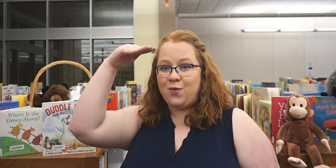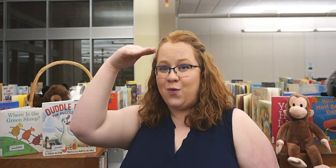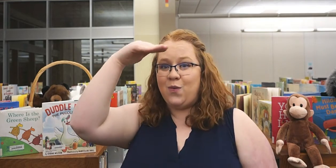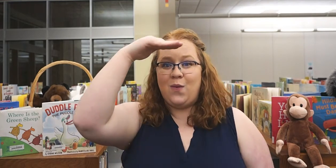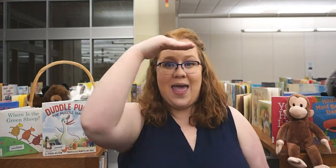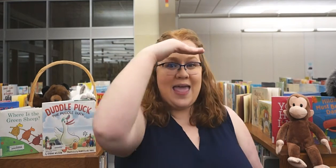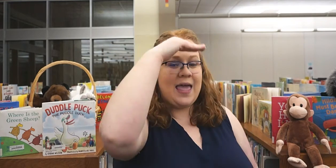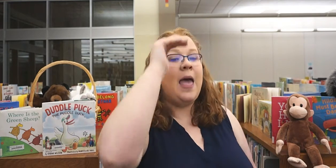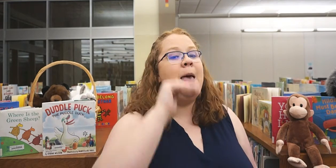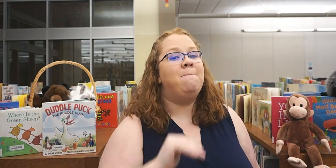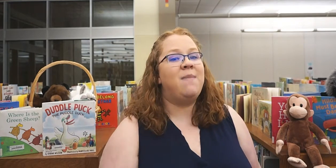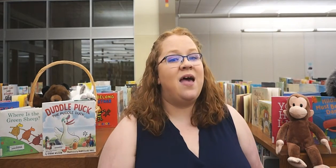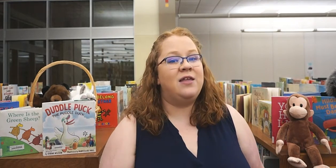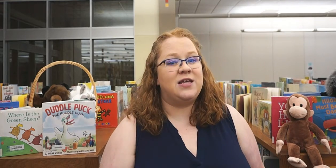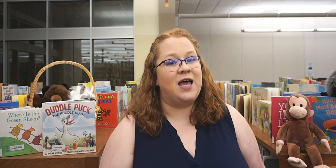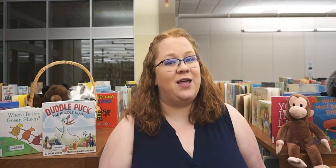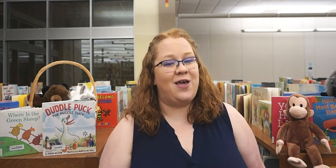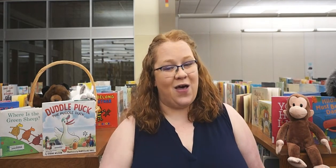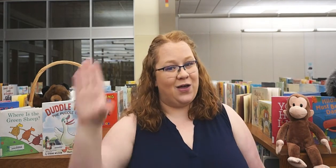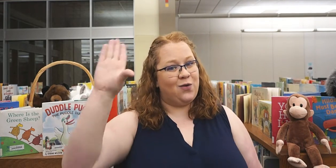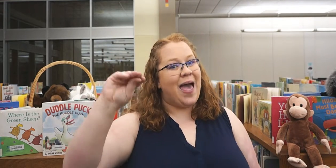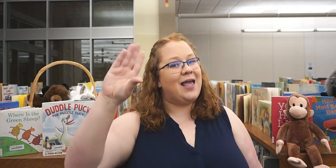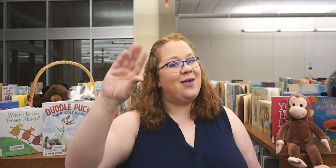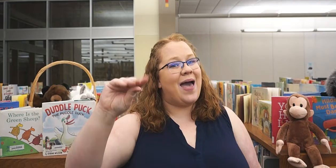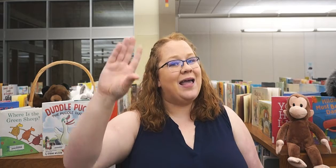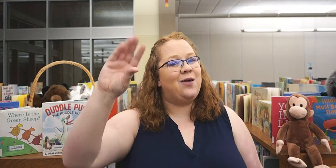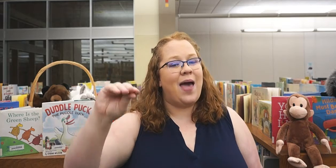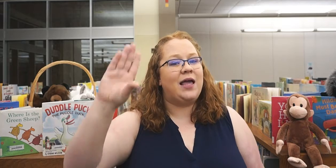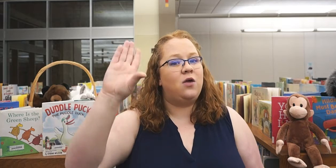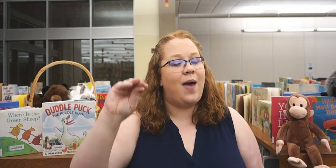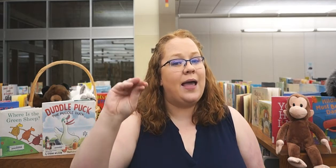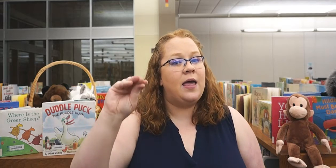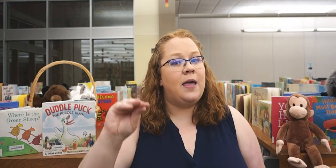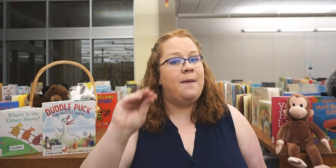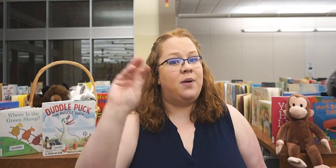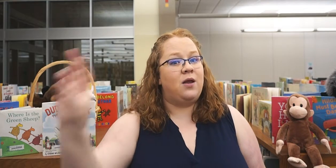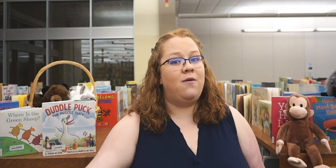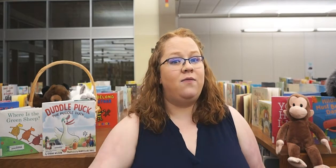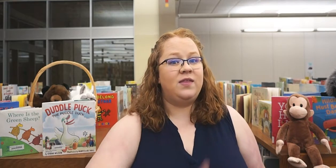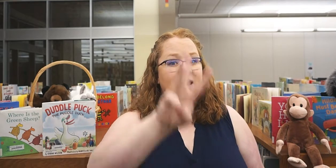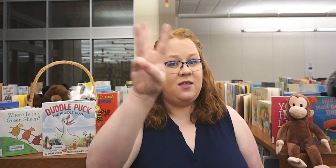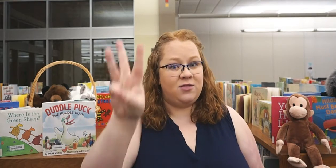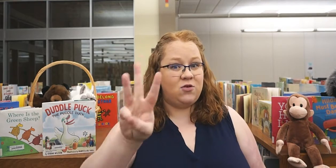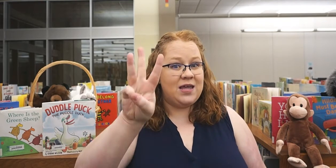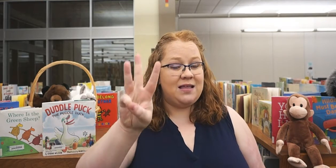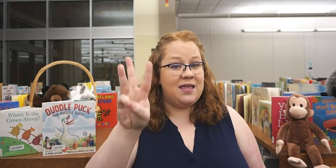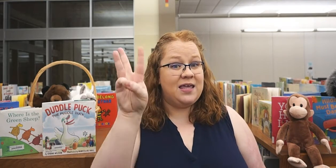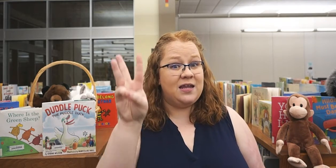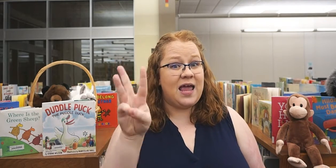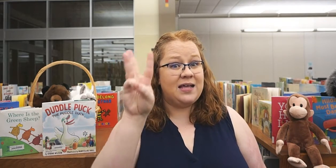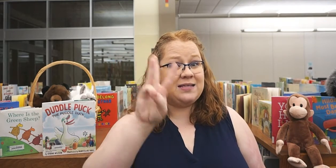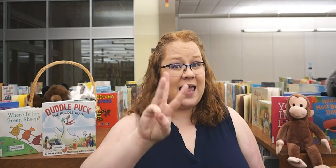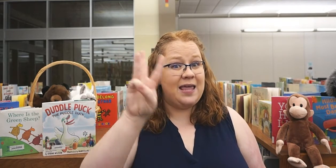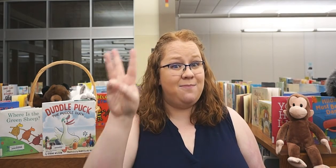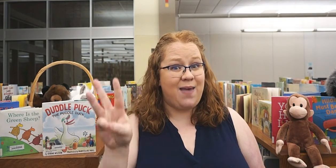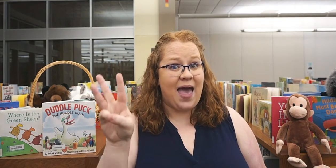away. Mother Duck called quack, quack, quack, quack, but only three Little Ducks came back.